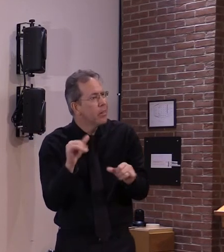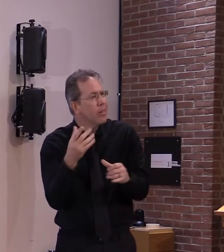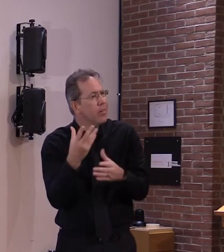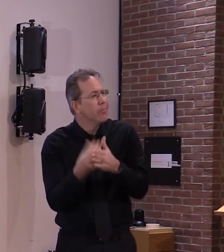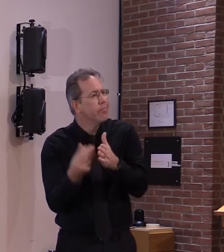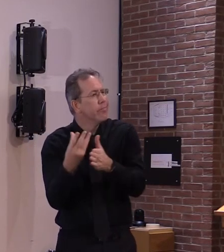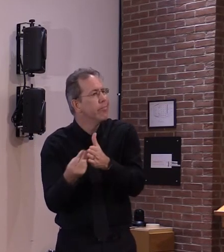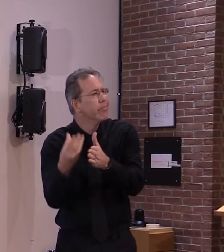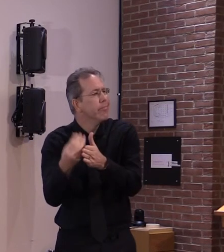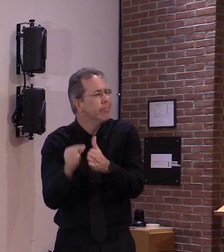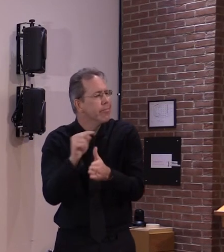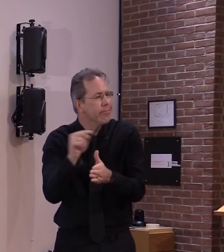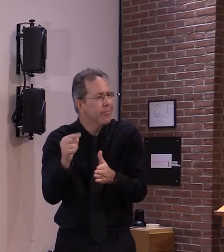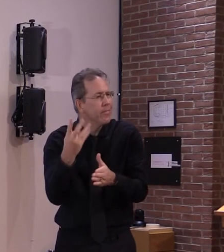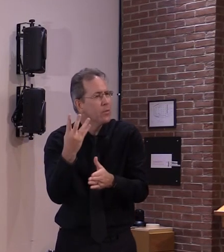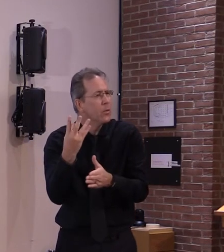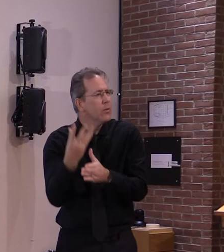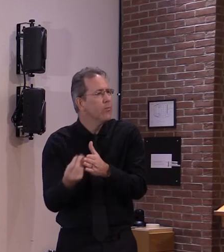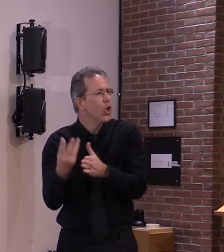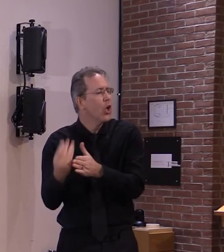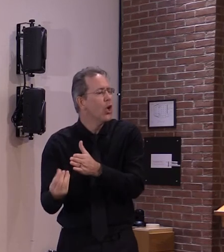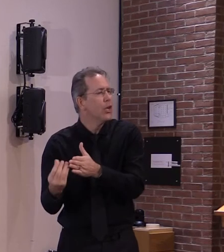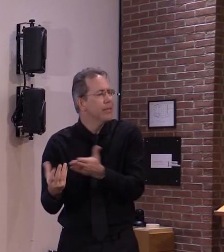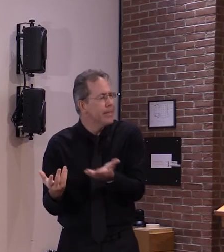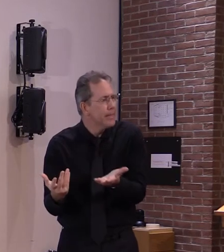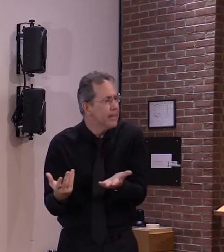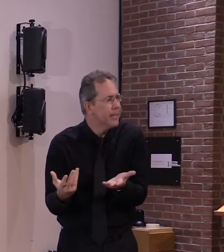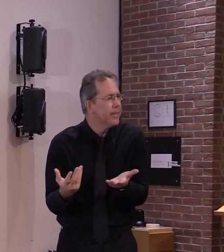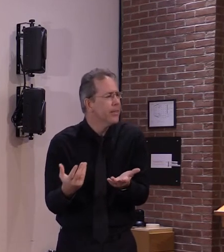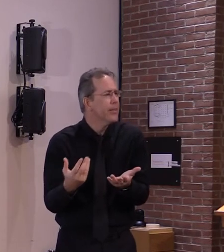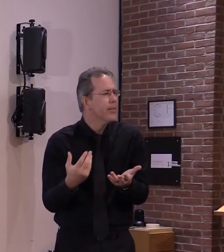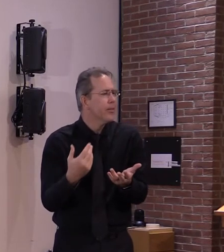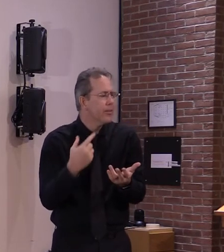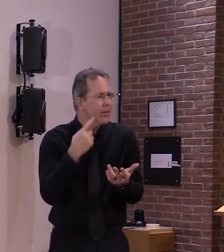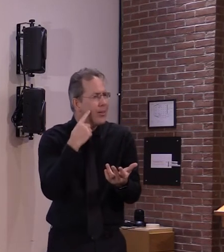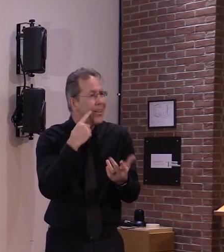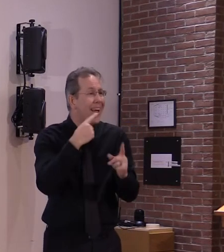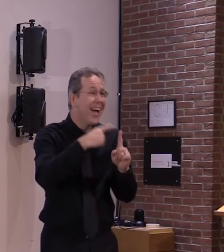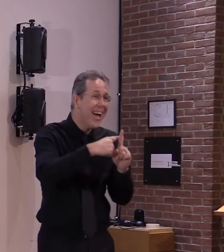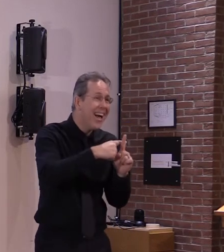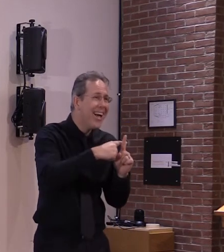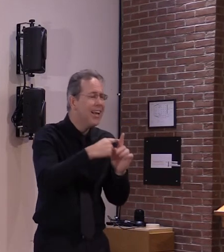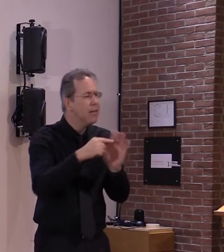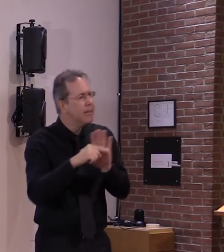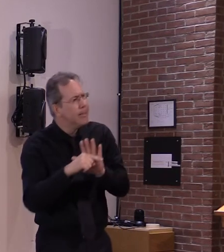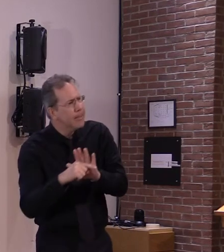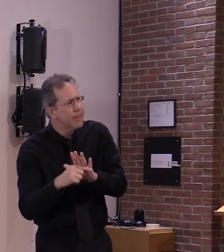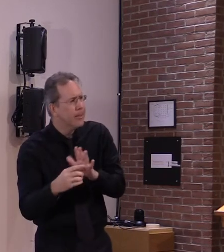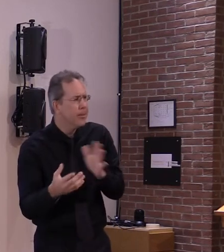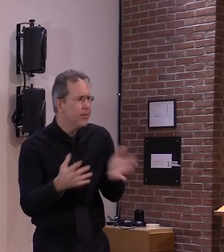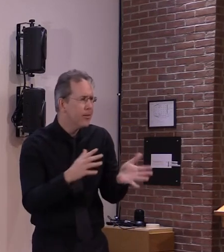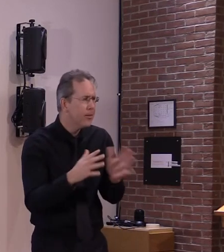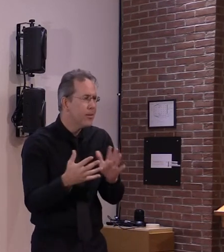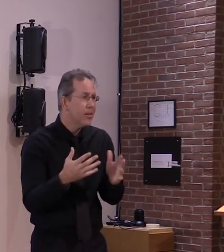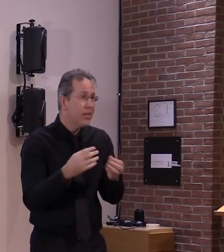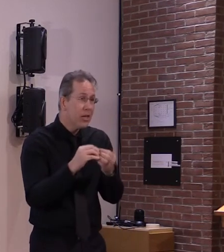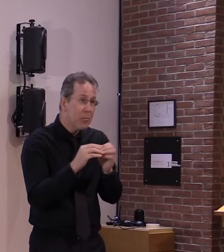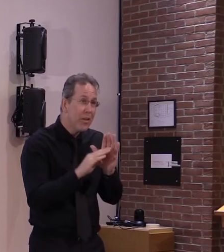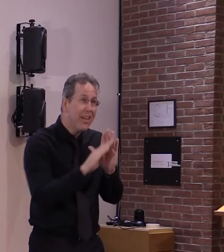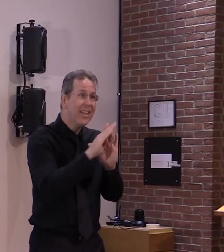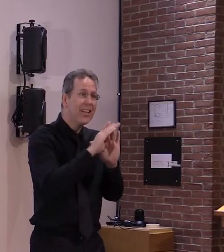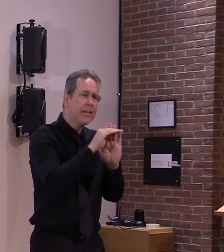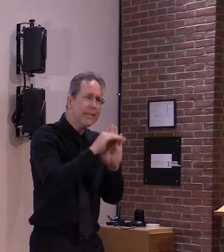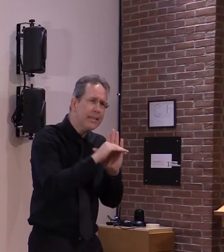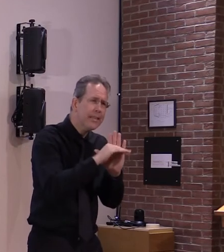so we're um we'll see that one day doesn't make a trend we'll have to see what happens over the next two or three days